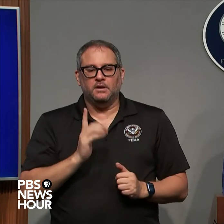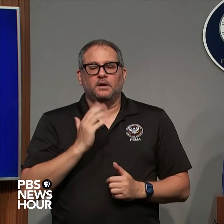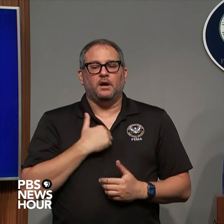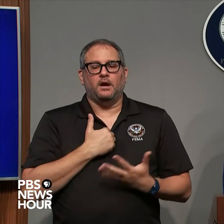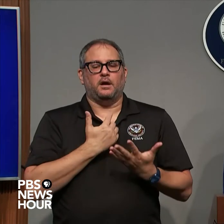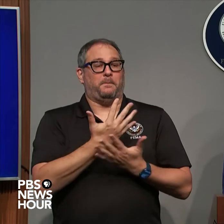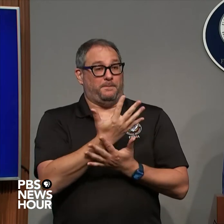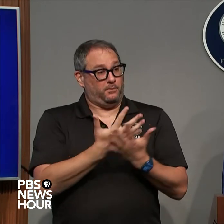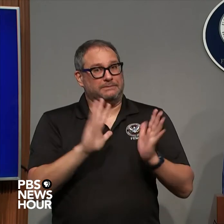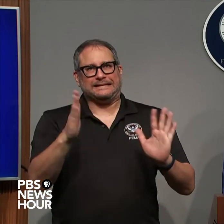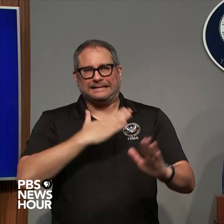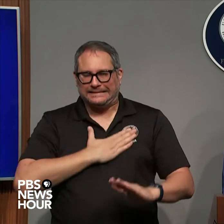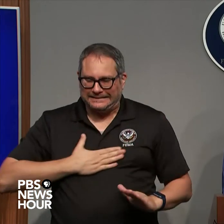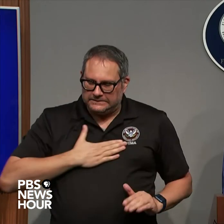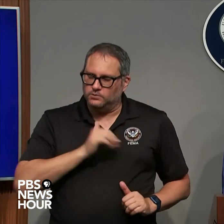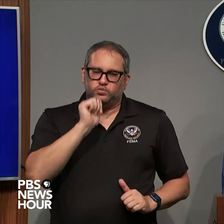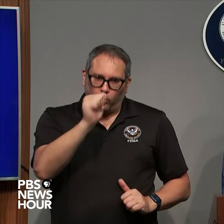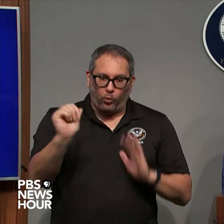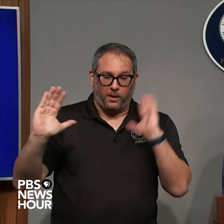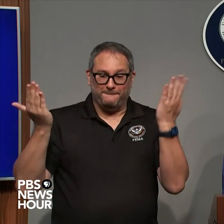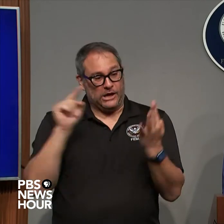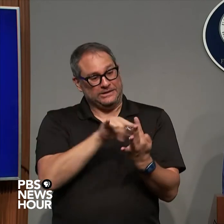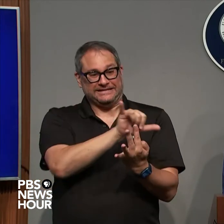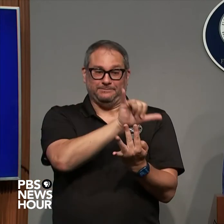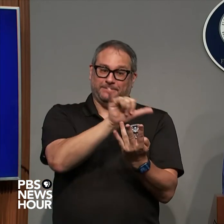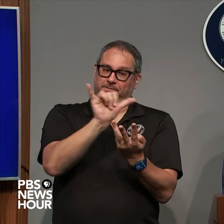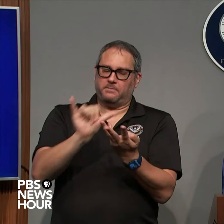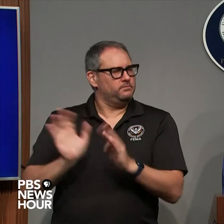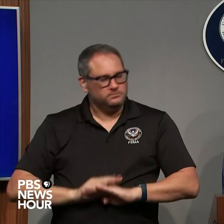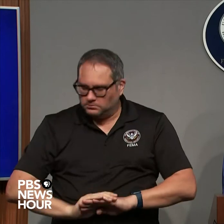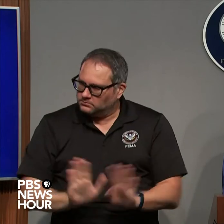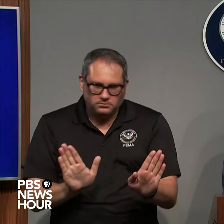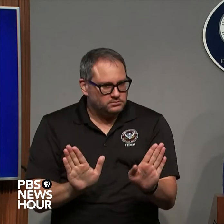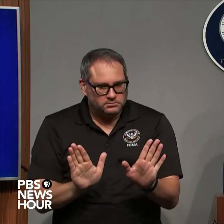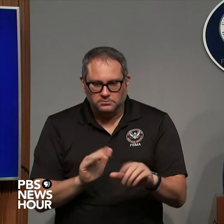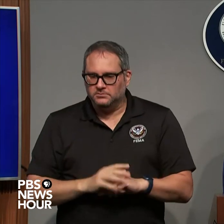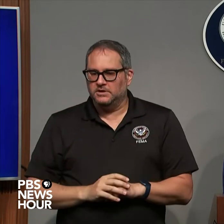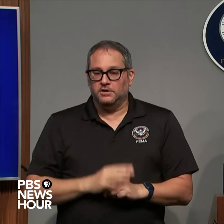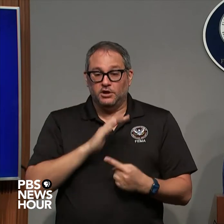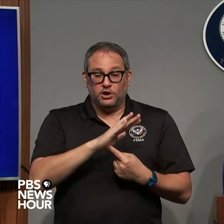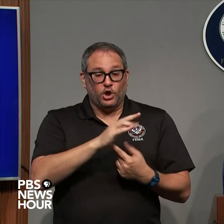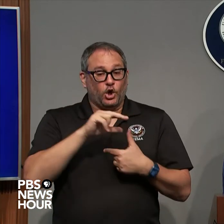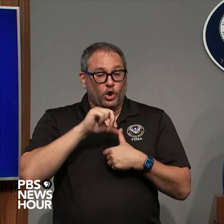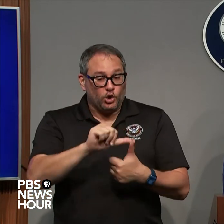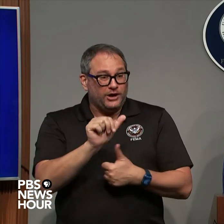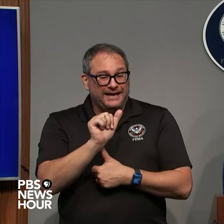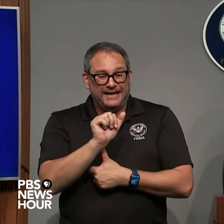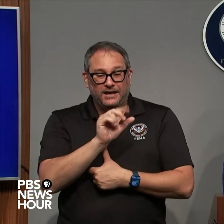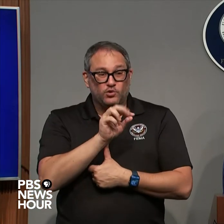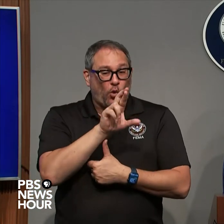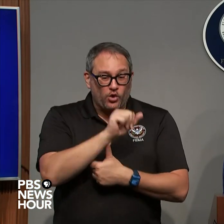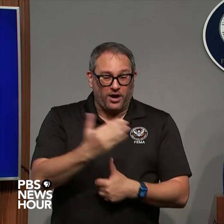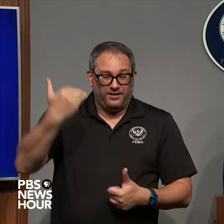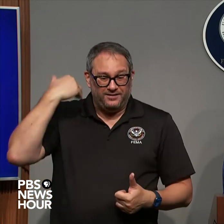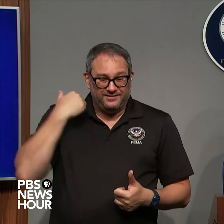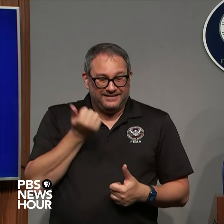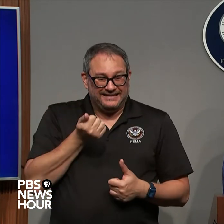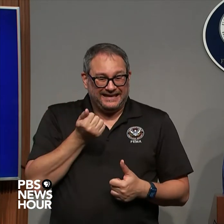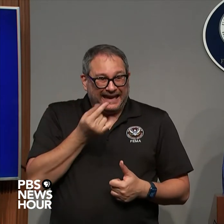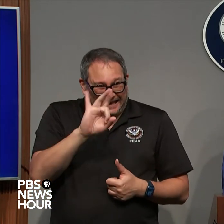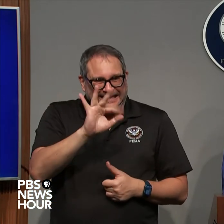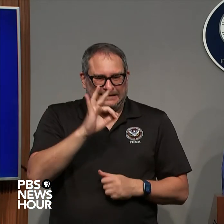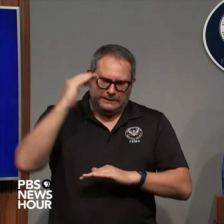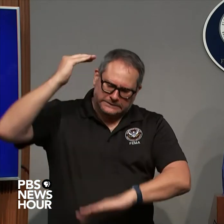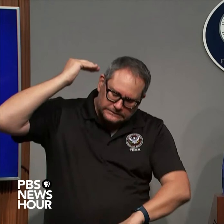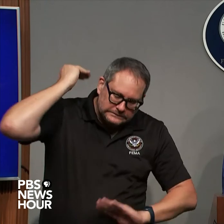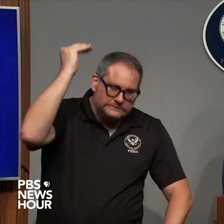similarities when you see you know storms about the storm surge hurricane Laura we saw 18 feet of storm surge was devastating houses off the foundation